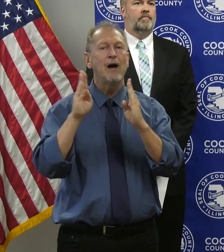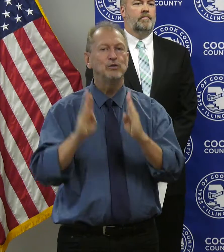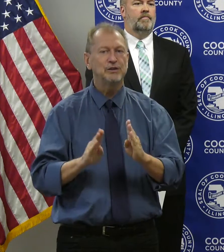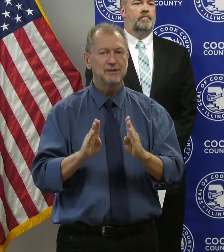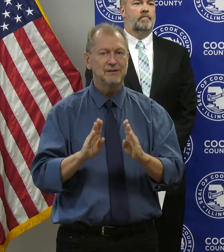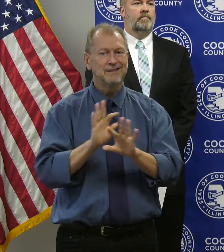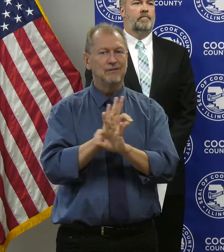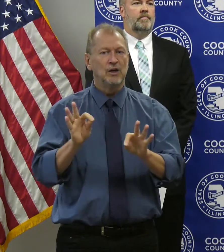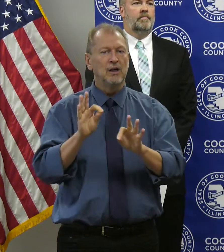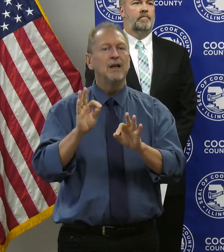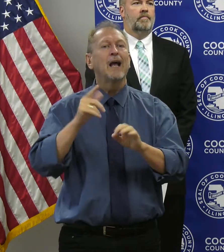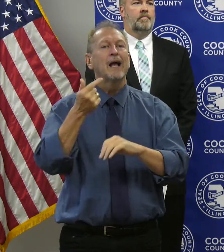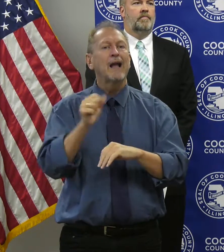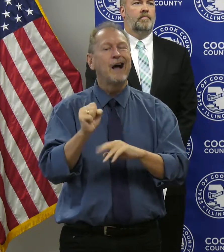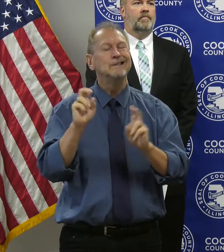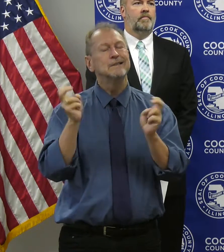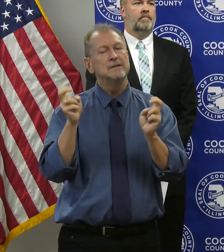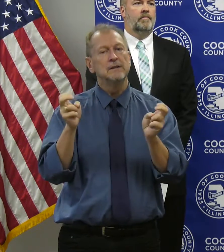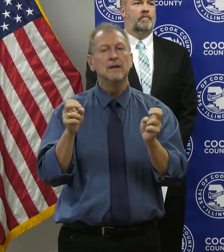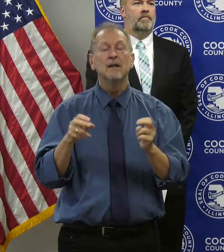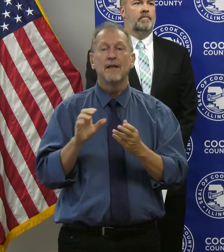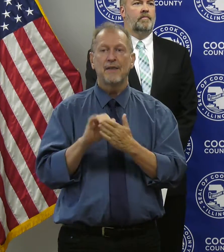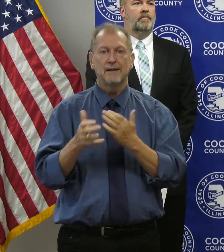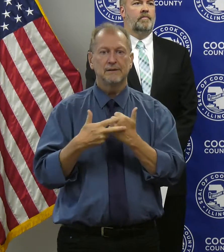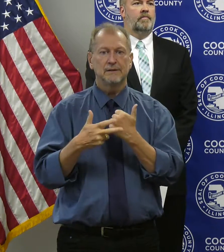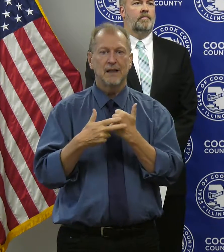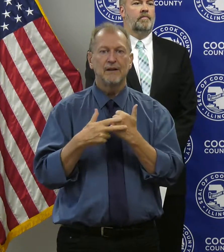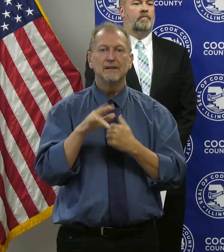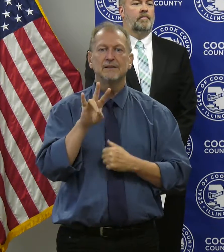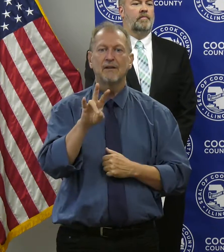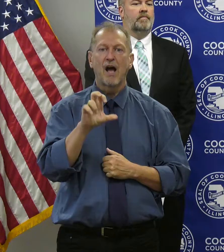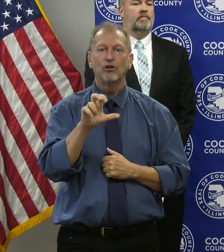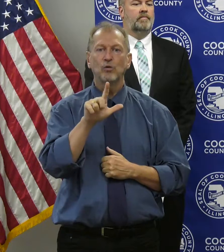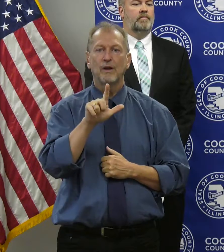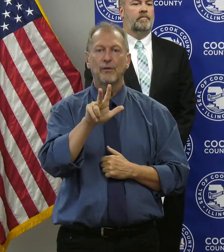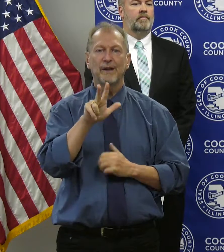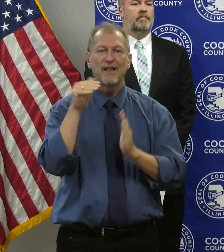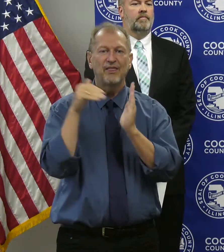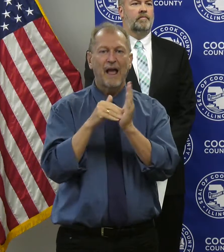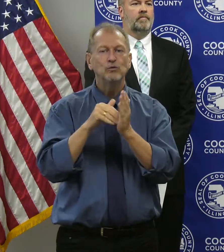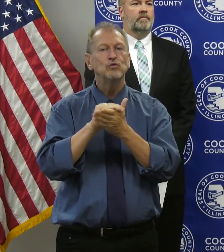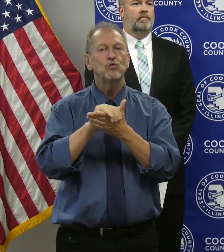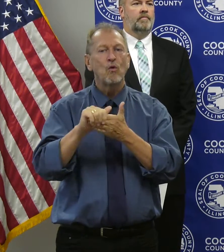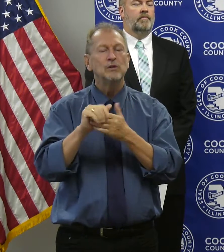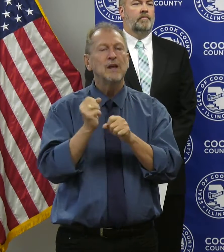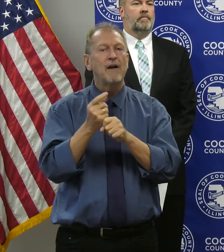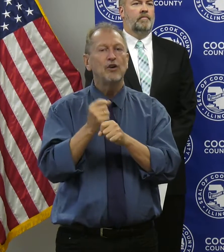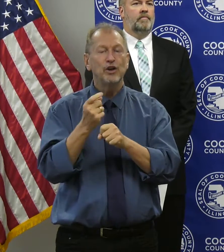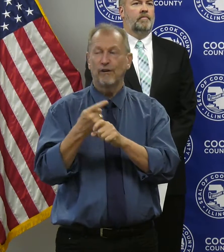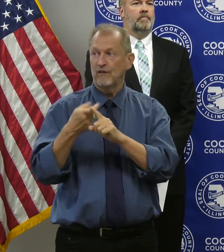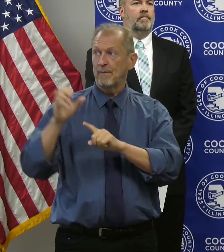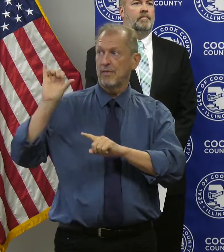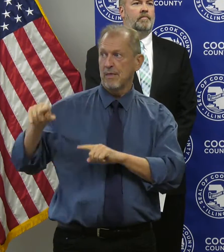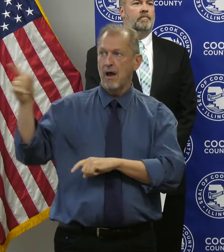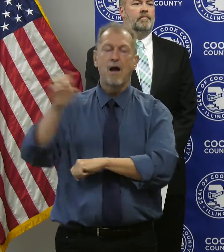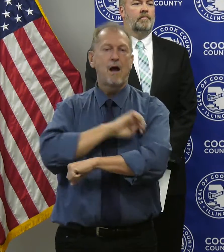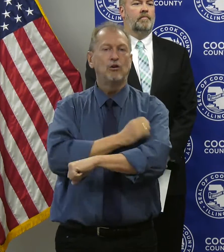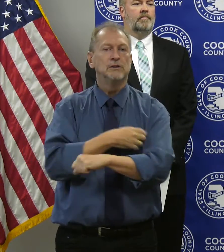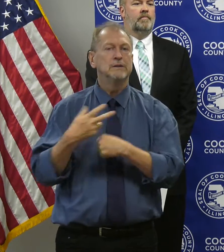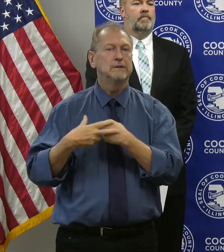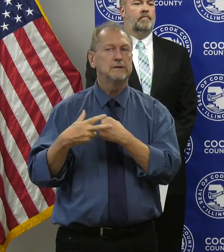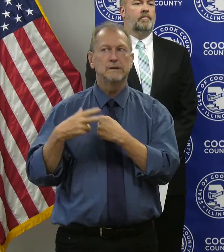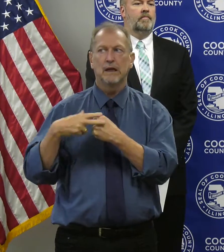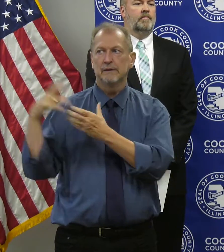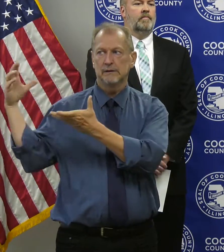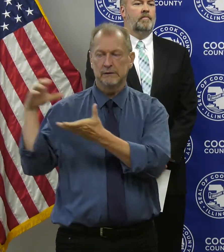and a utility cost savings of $723,000 every year. These energy savings represent nearly